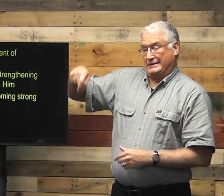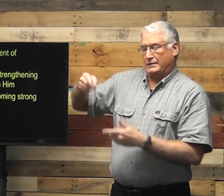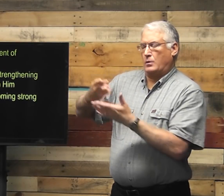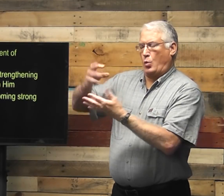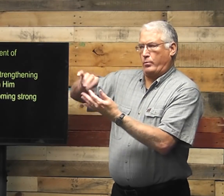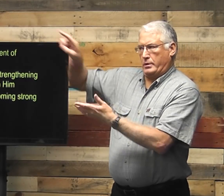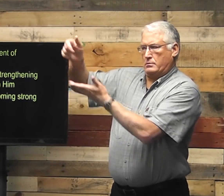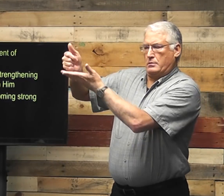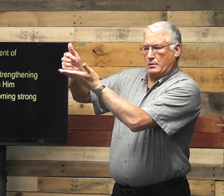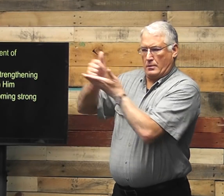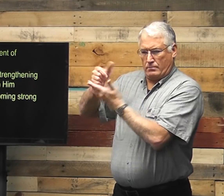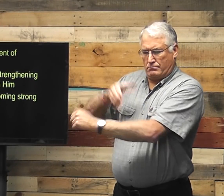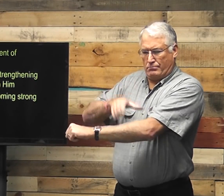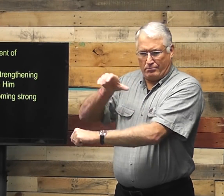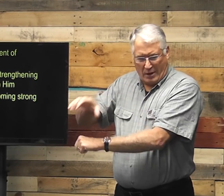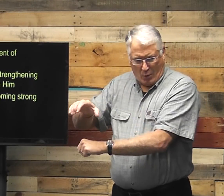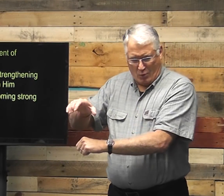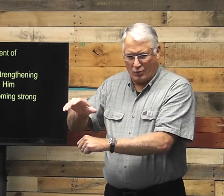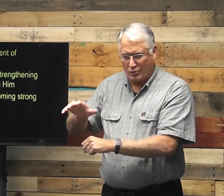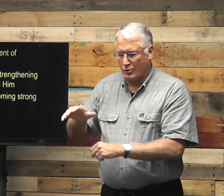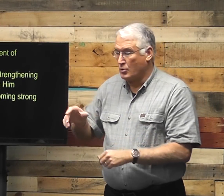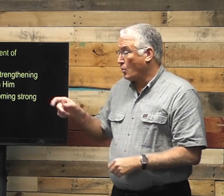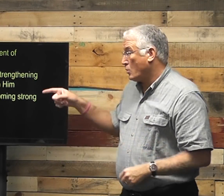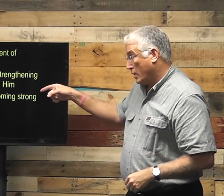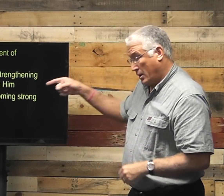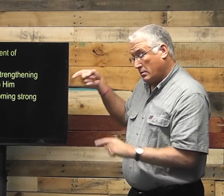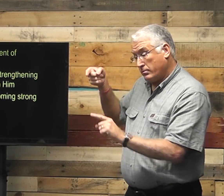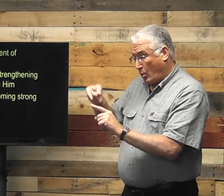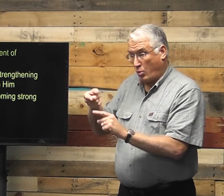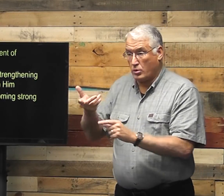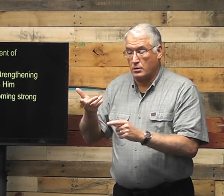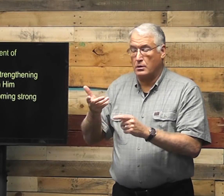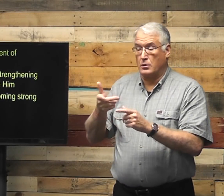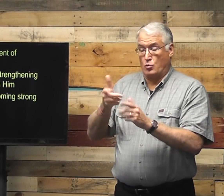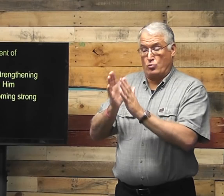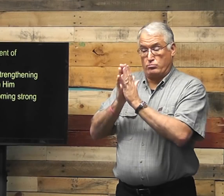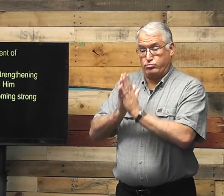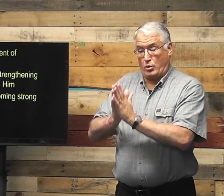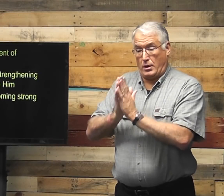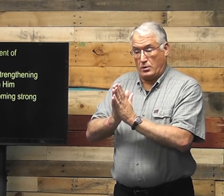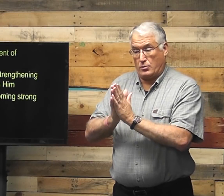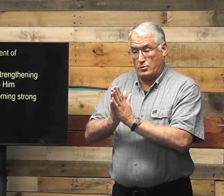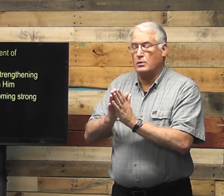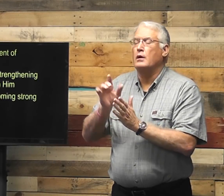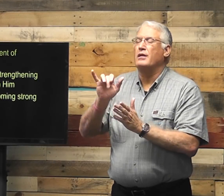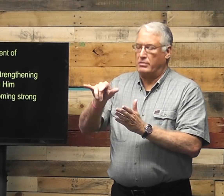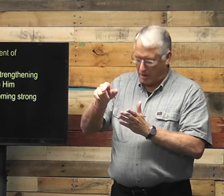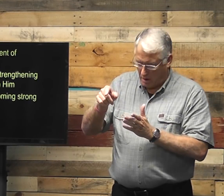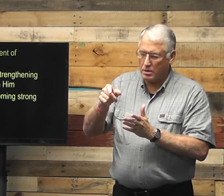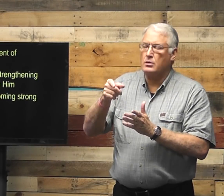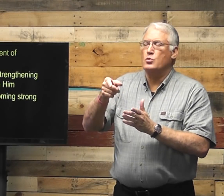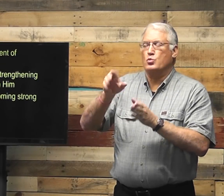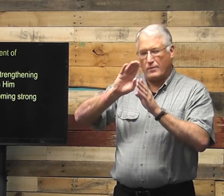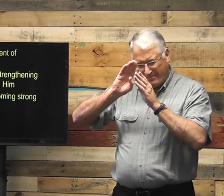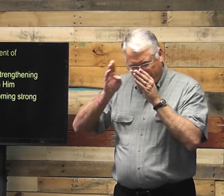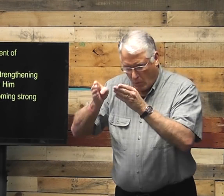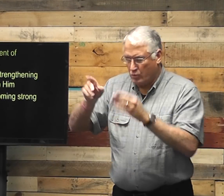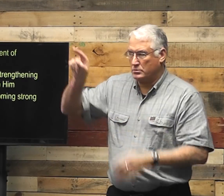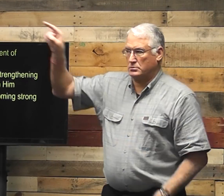we need the Holy Spirit, his power helps us. So, when we pray, you're